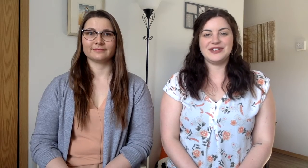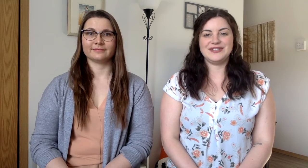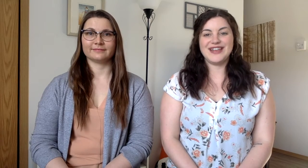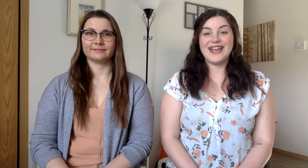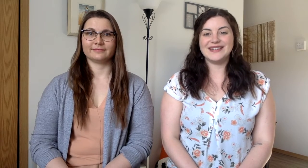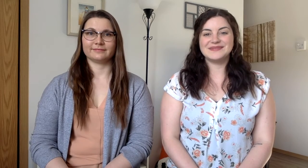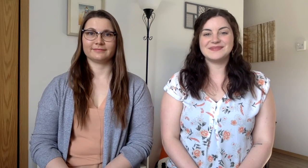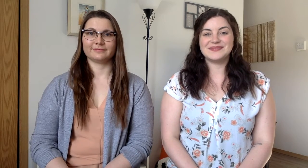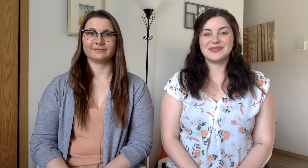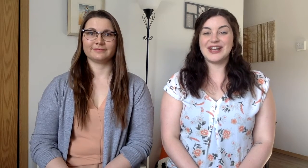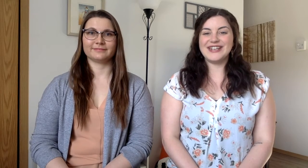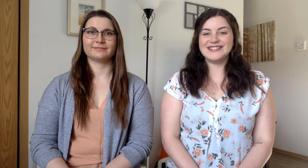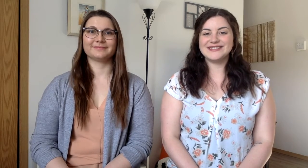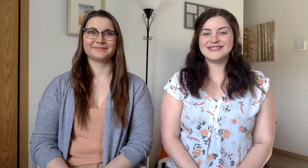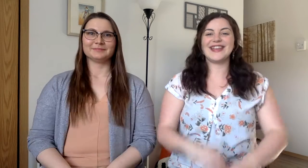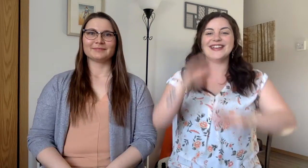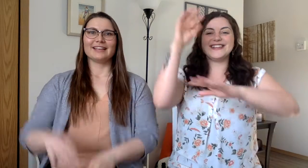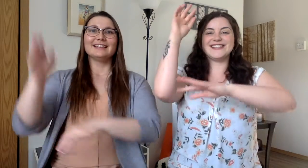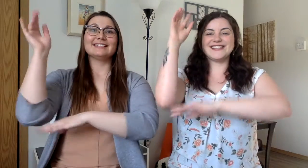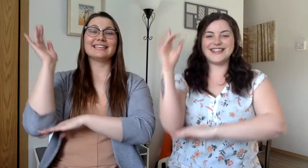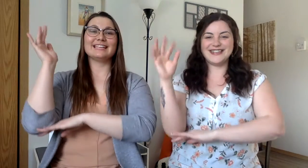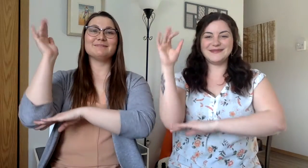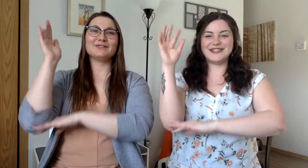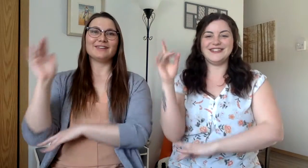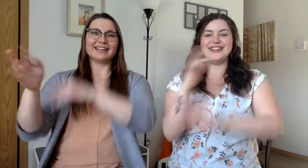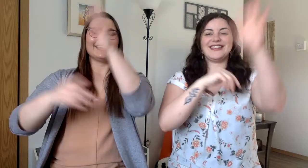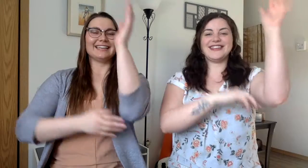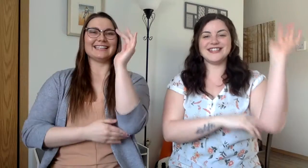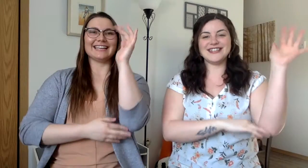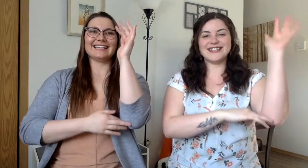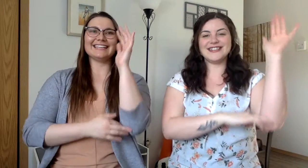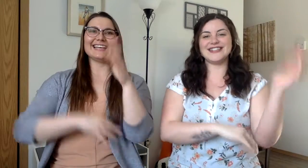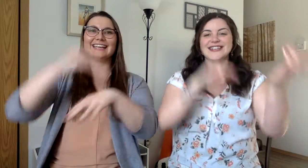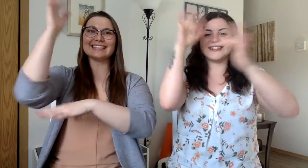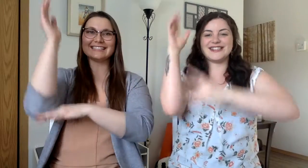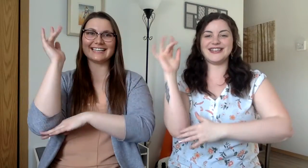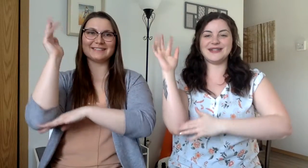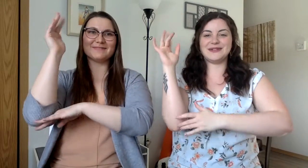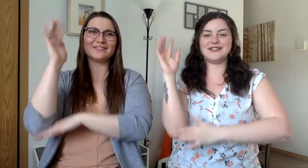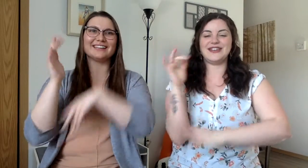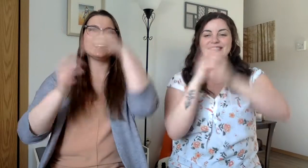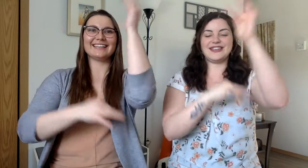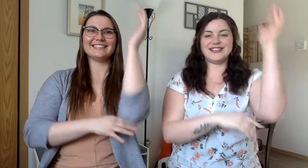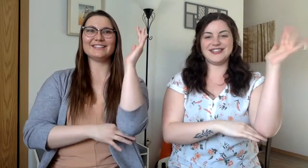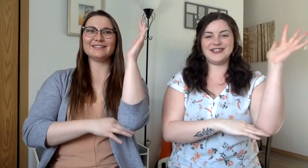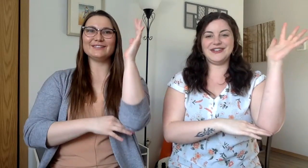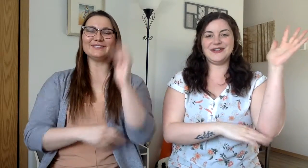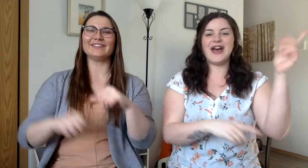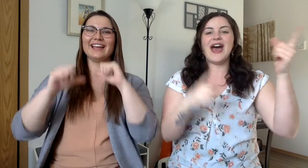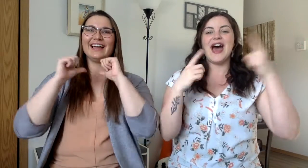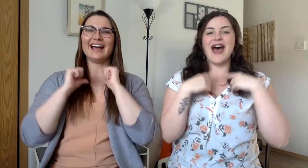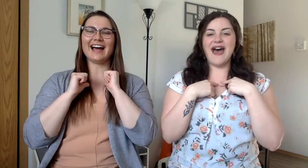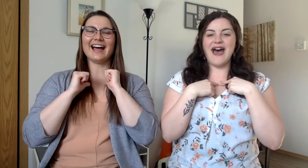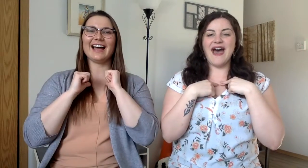you today. Ready? Skinnamarinky-dinky-dink, Skinnamarinky-doo. I